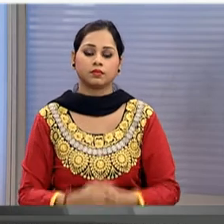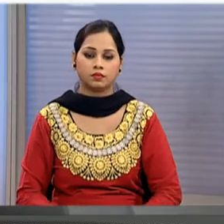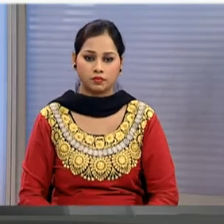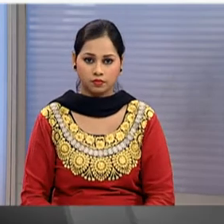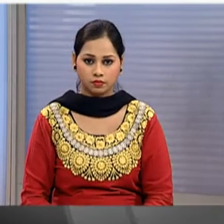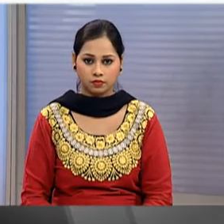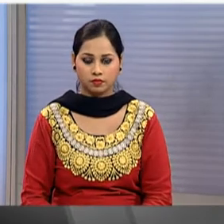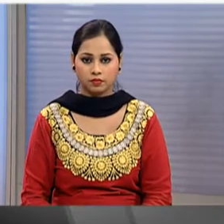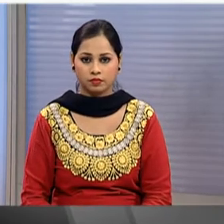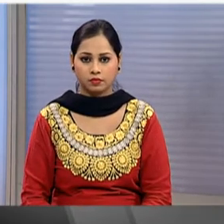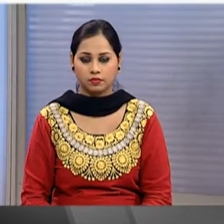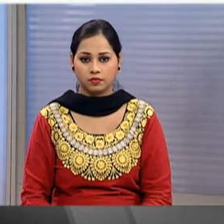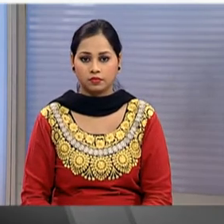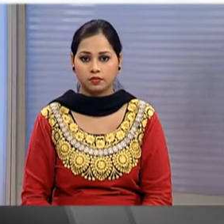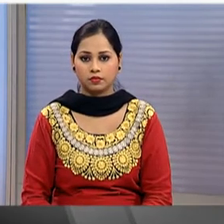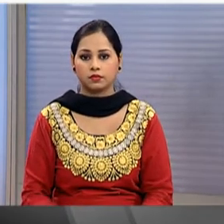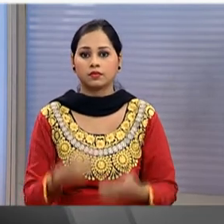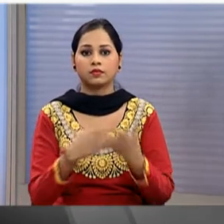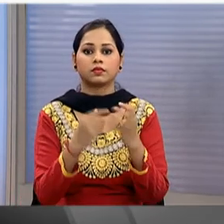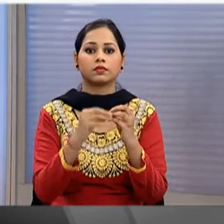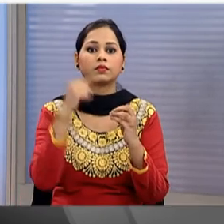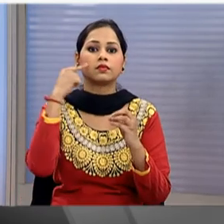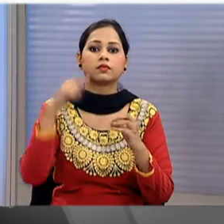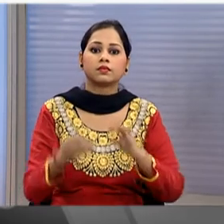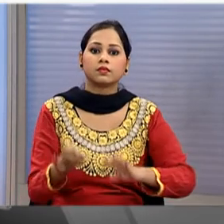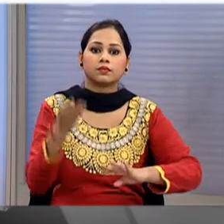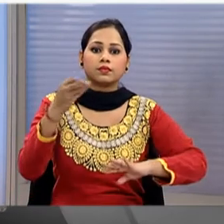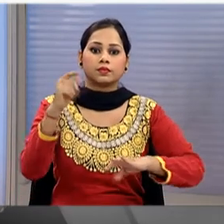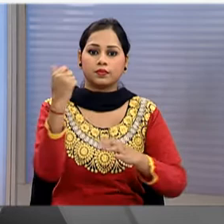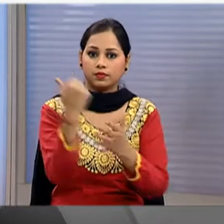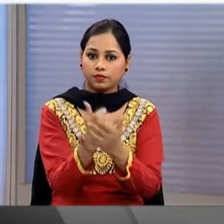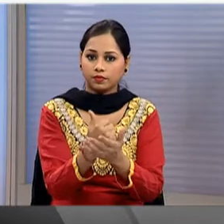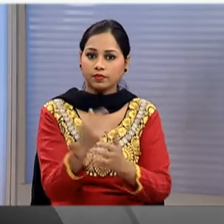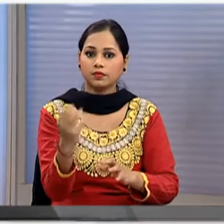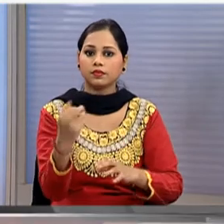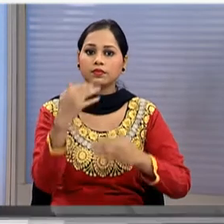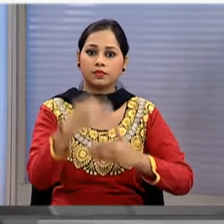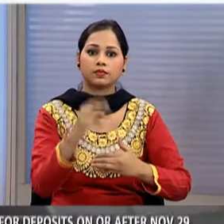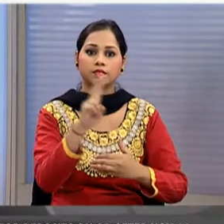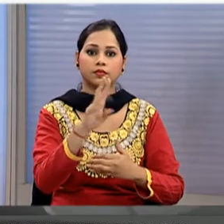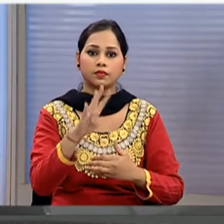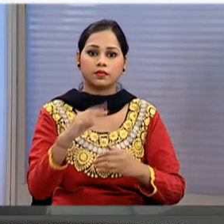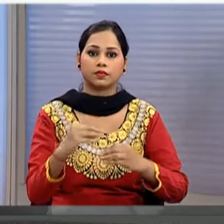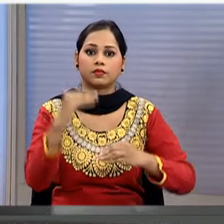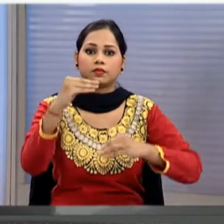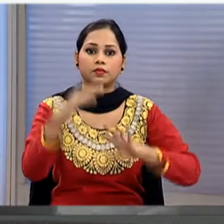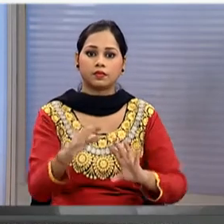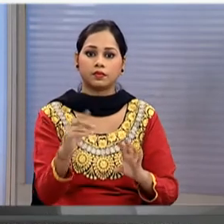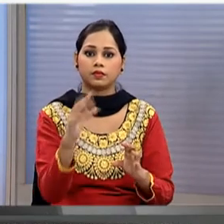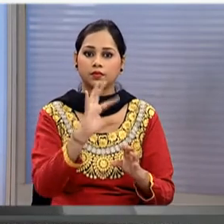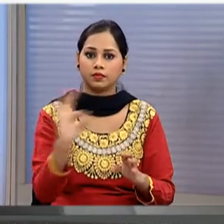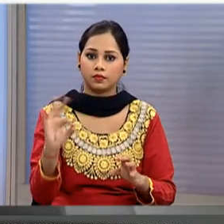the RBI has increased from the bank withdrawal limits beyond 24,000 rupees